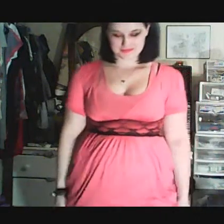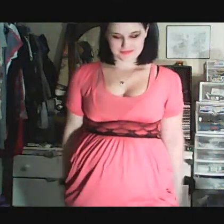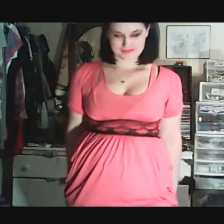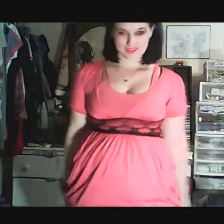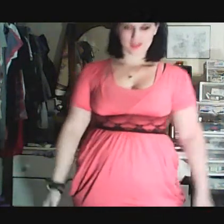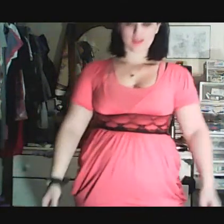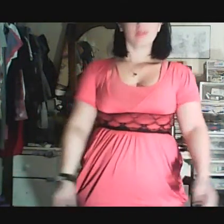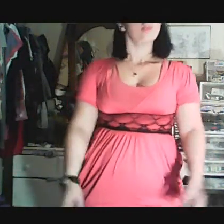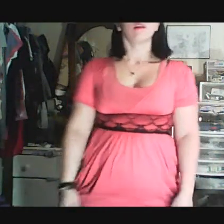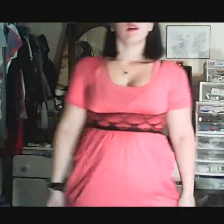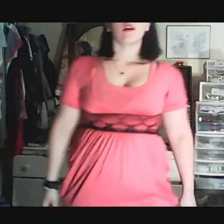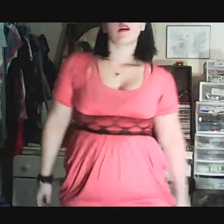Mhmm.